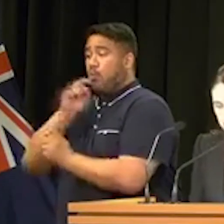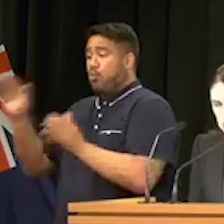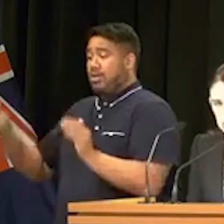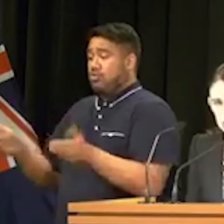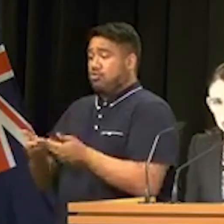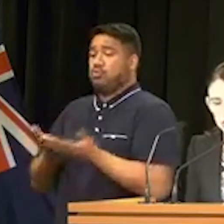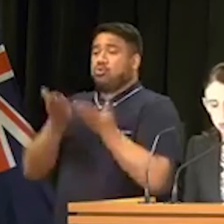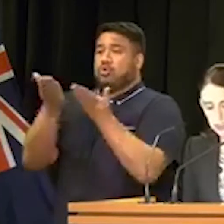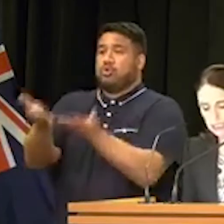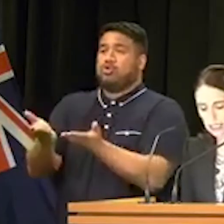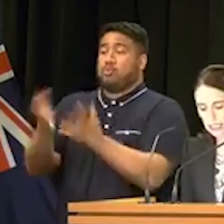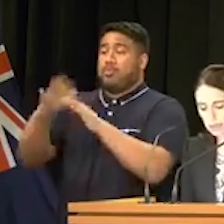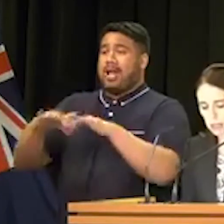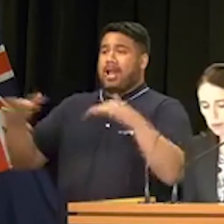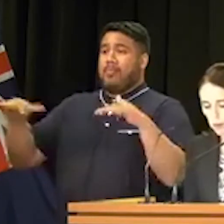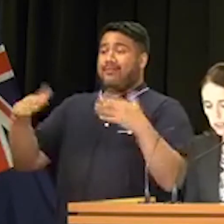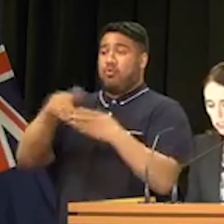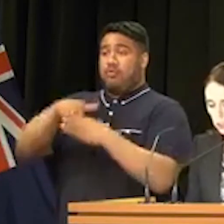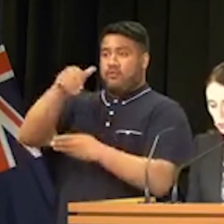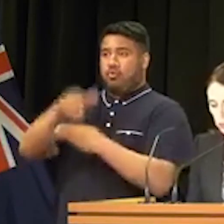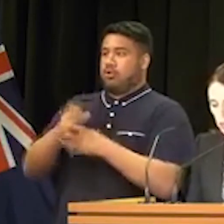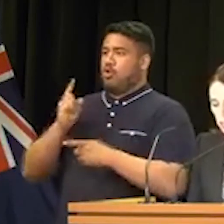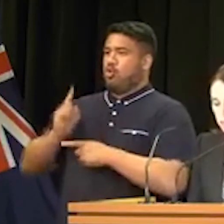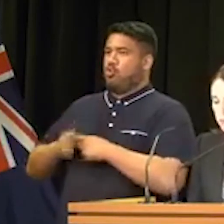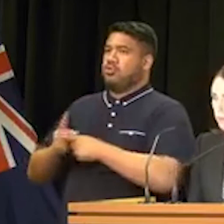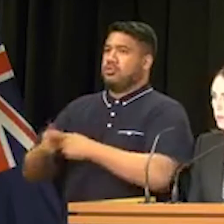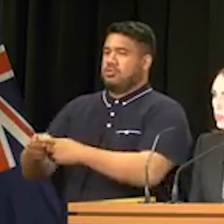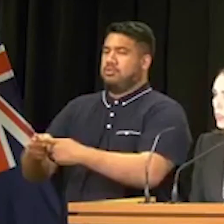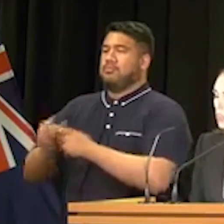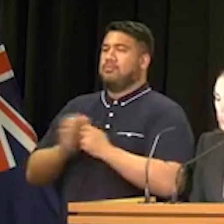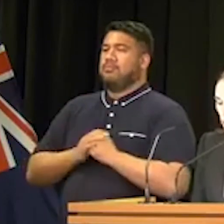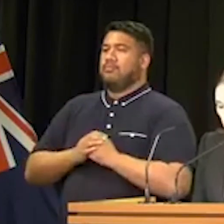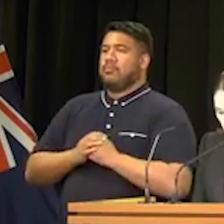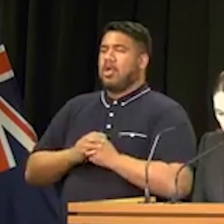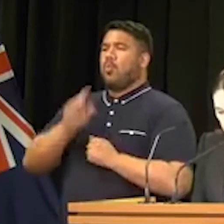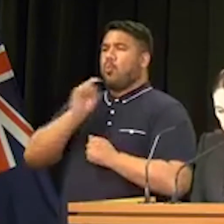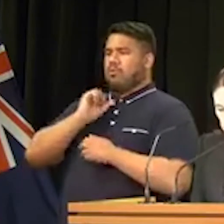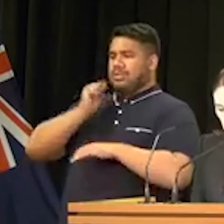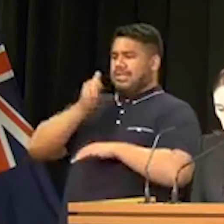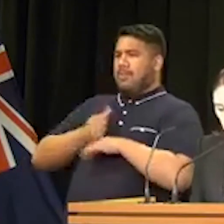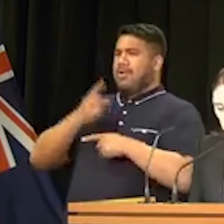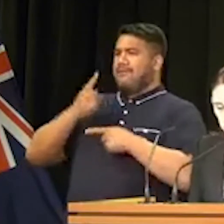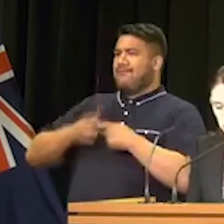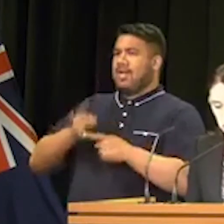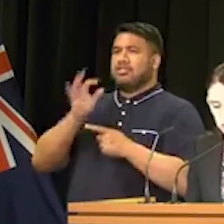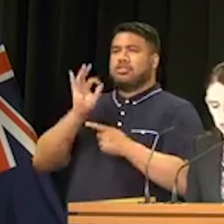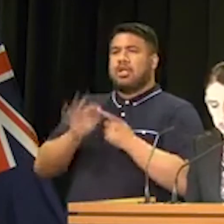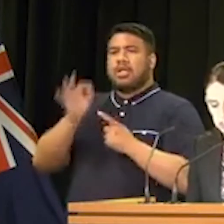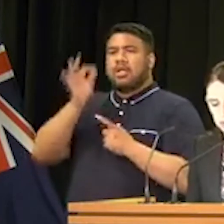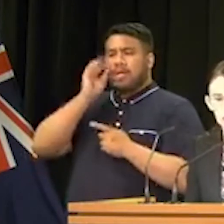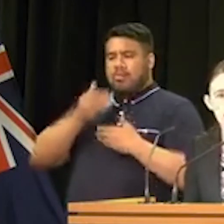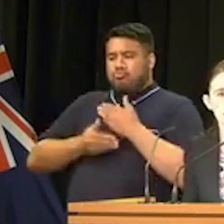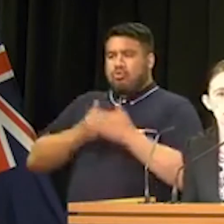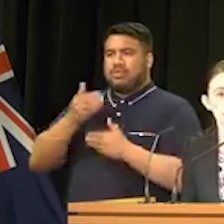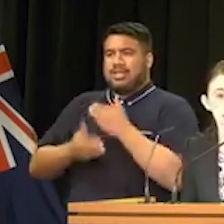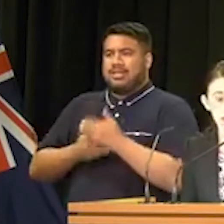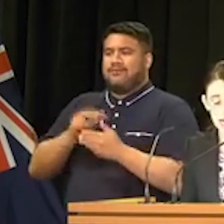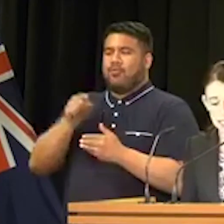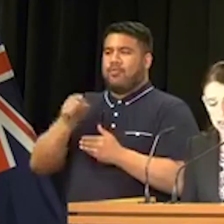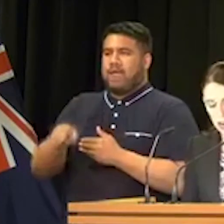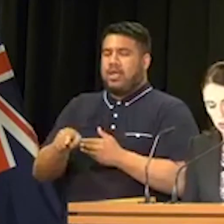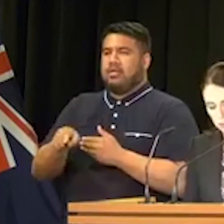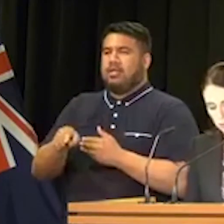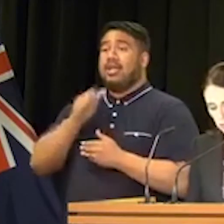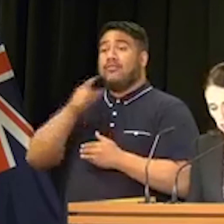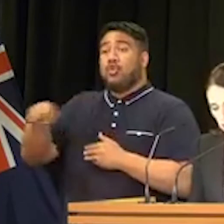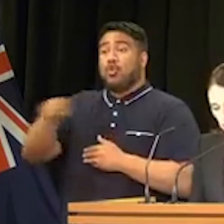A shortened select committee process will apply. So I encourage all those who wish to submit to